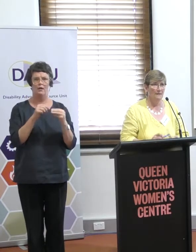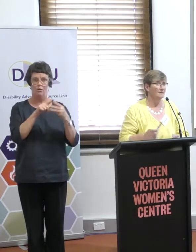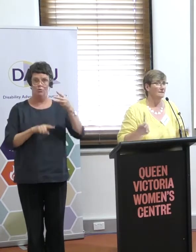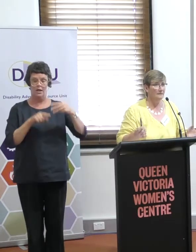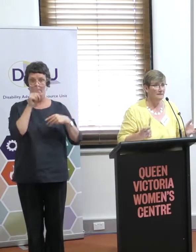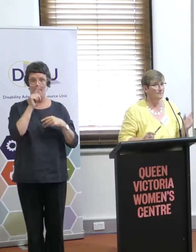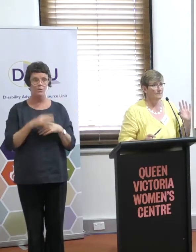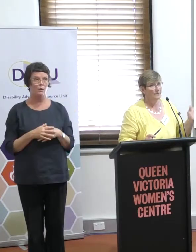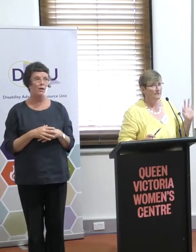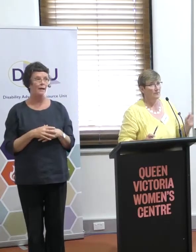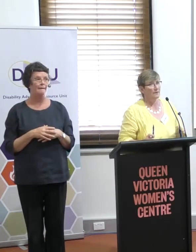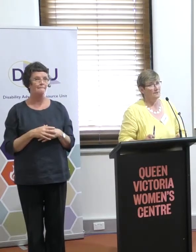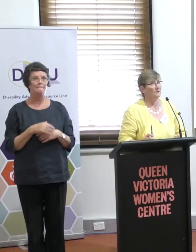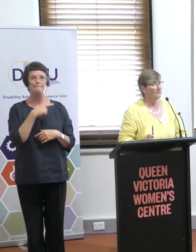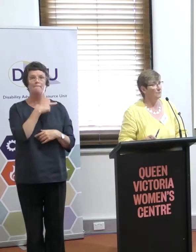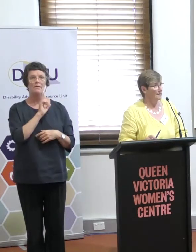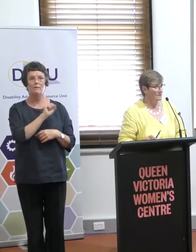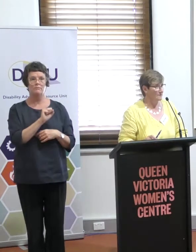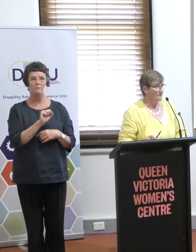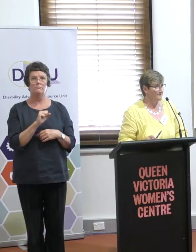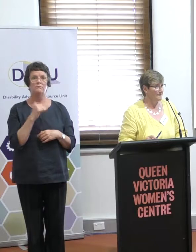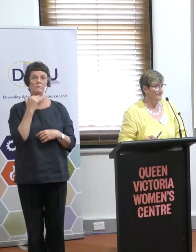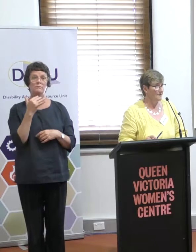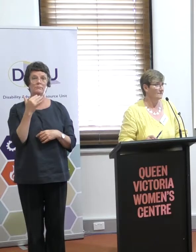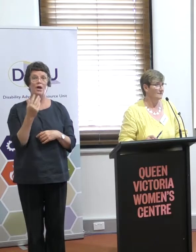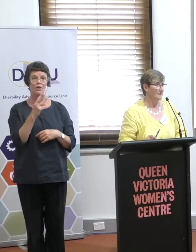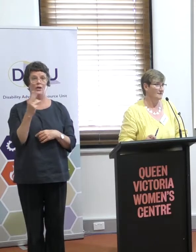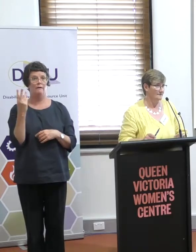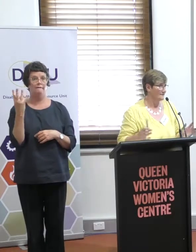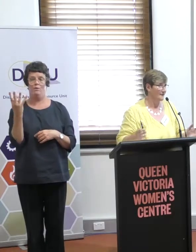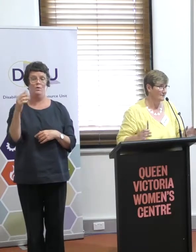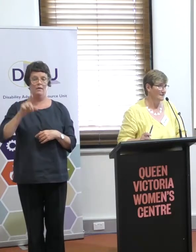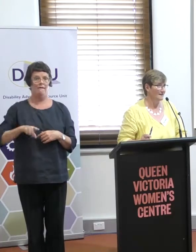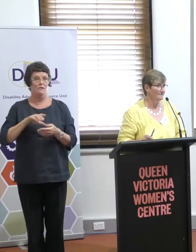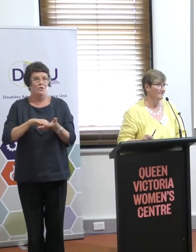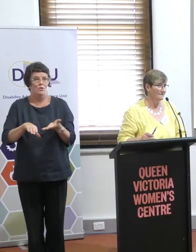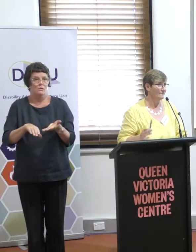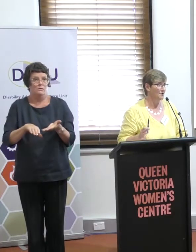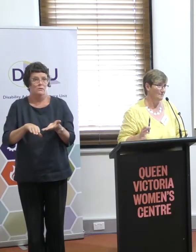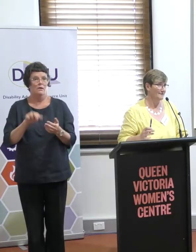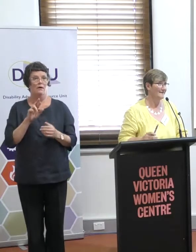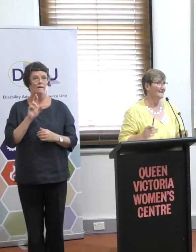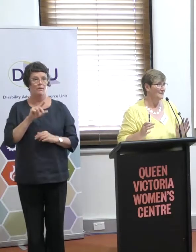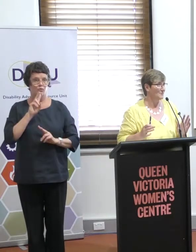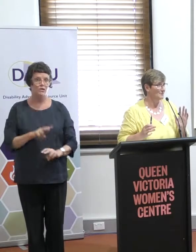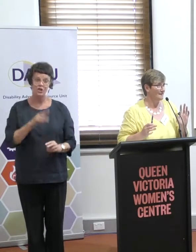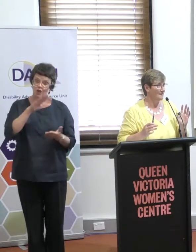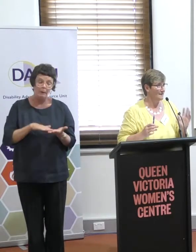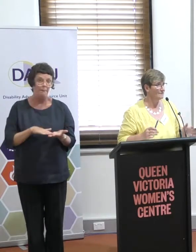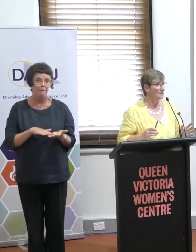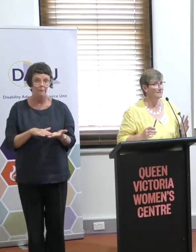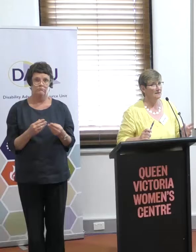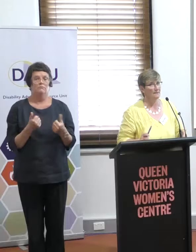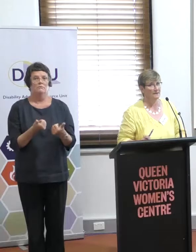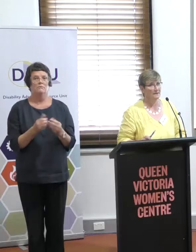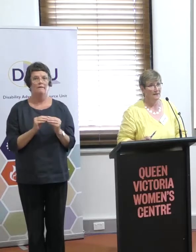And this piece of work cost $34,000. Now that's, I have to say, cheap. For the